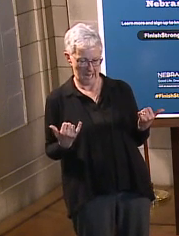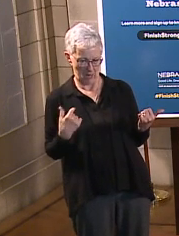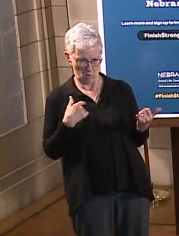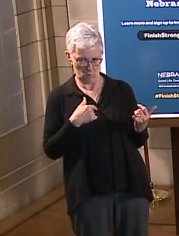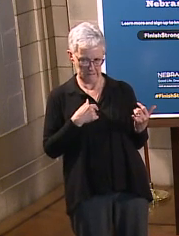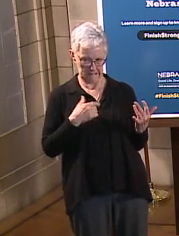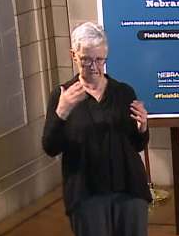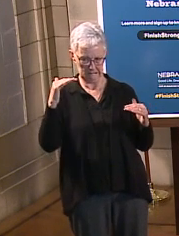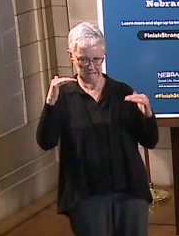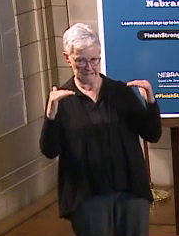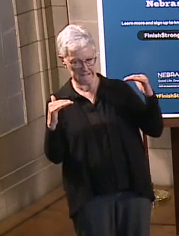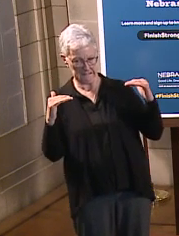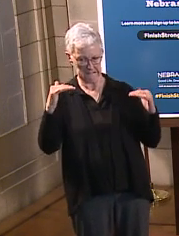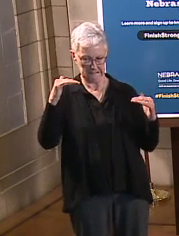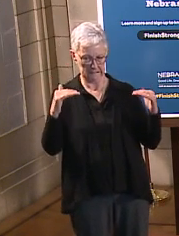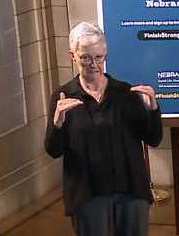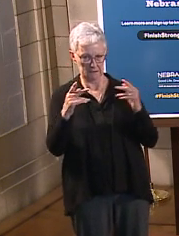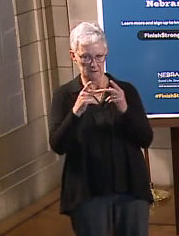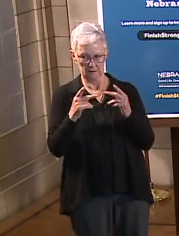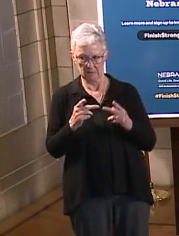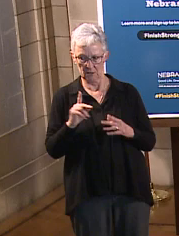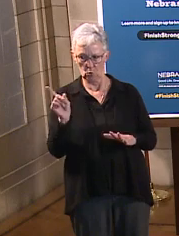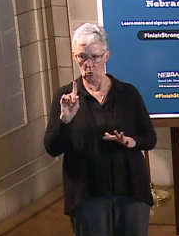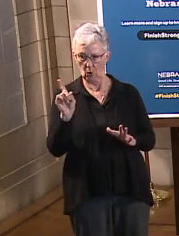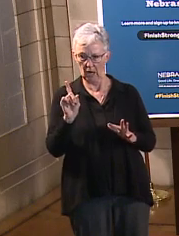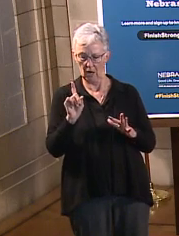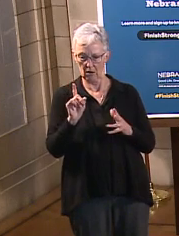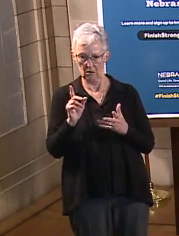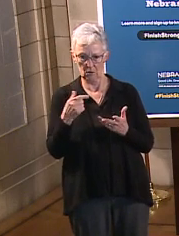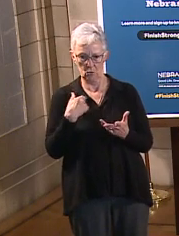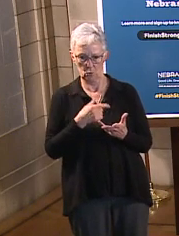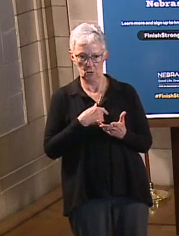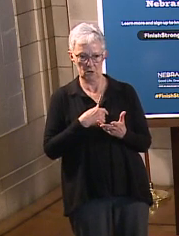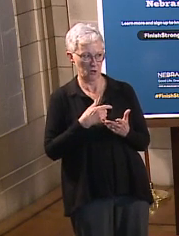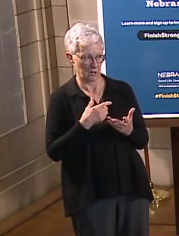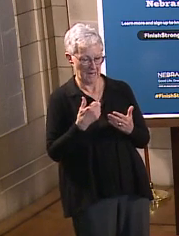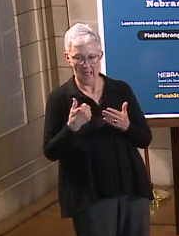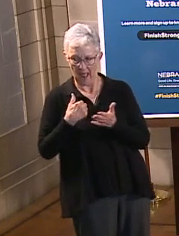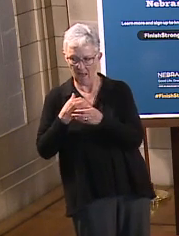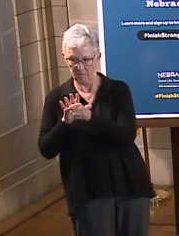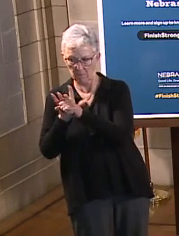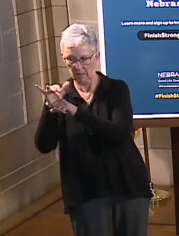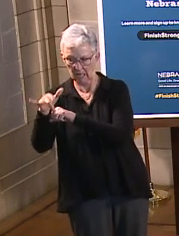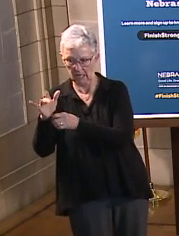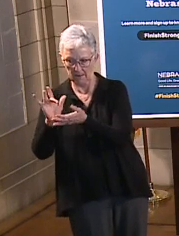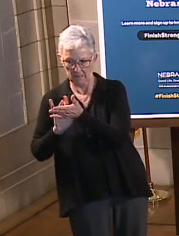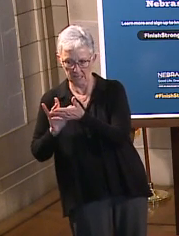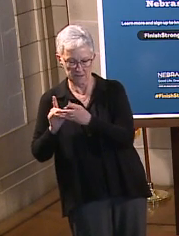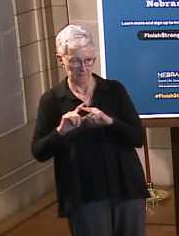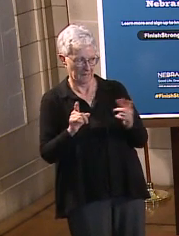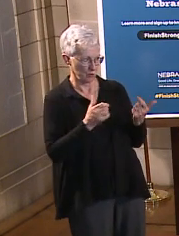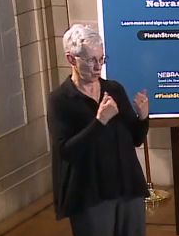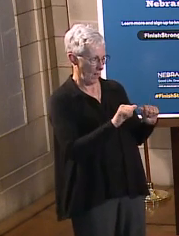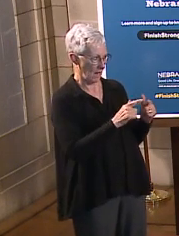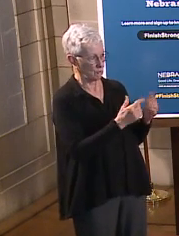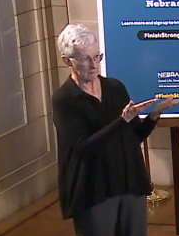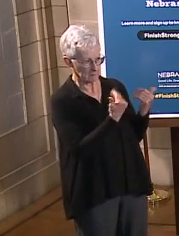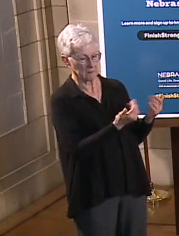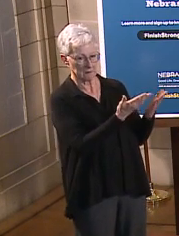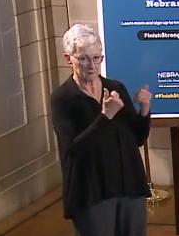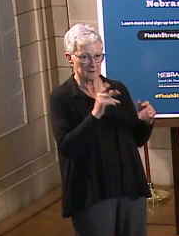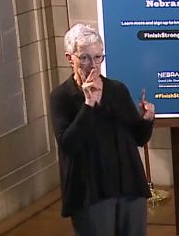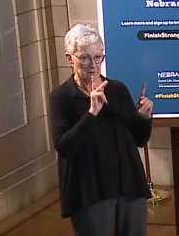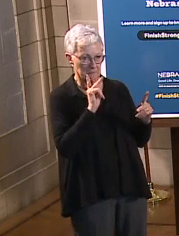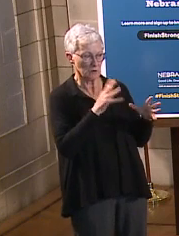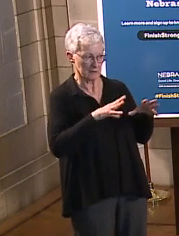vaccines? Is it a point where it's just about getting them in people's arms? Well, obviously, we've been trying to get that in as quickly as possible. I think what